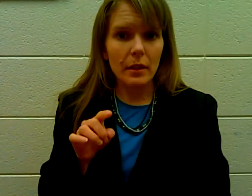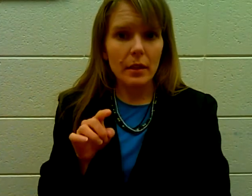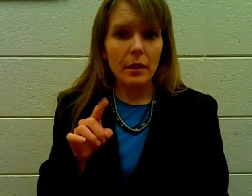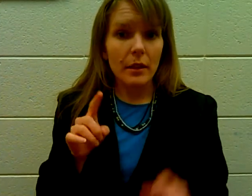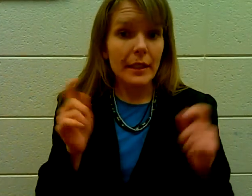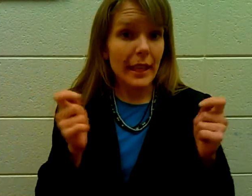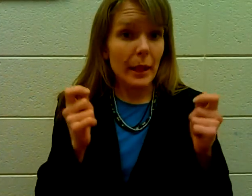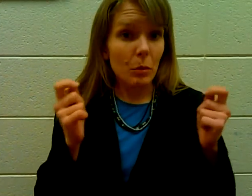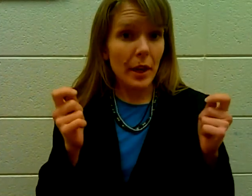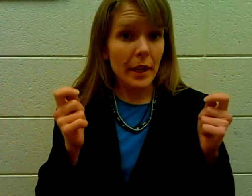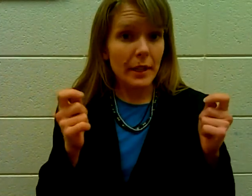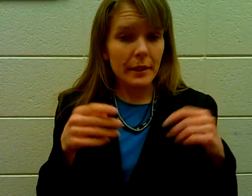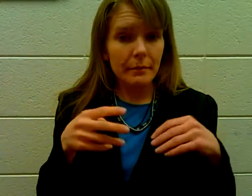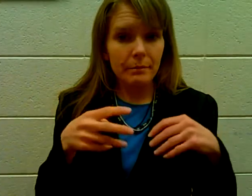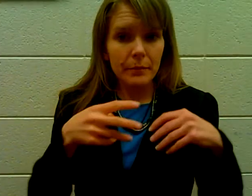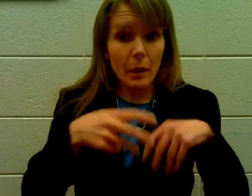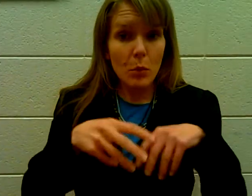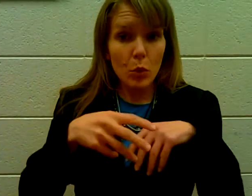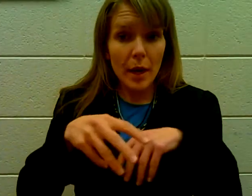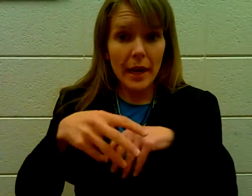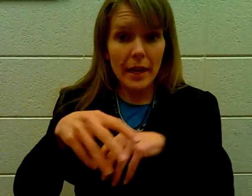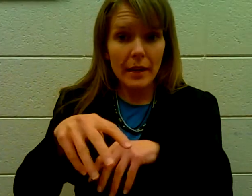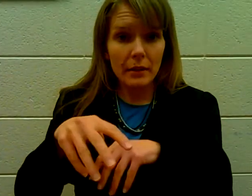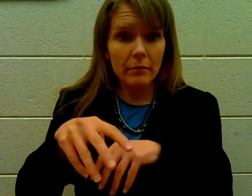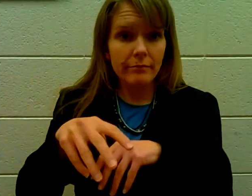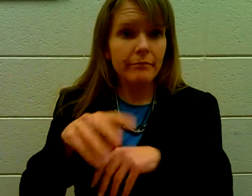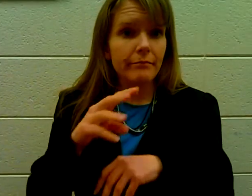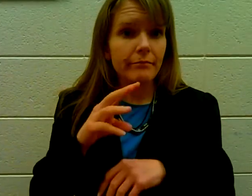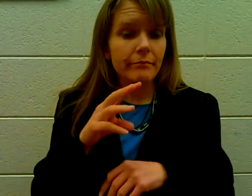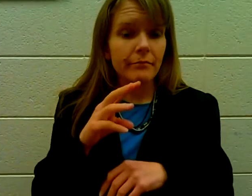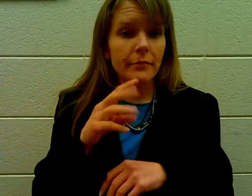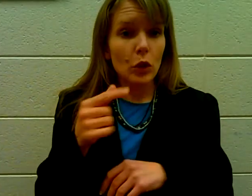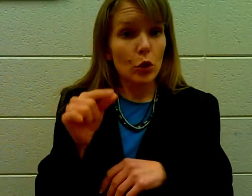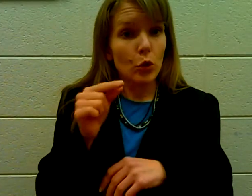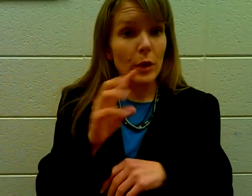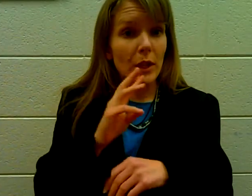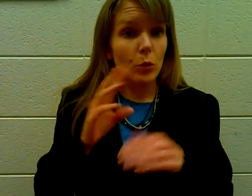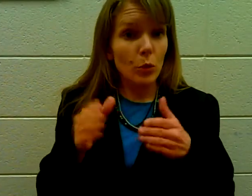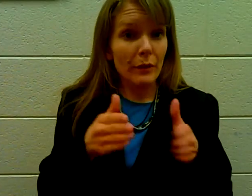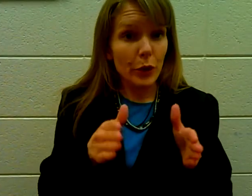Celebrate. Parade. Green River.